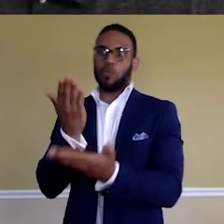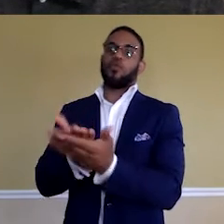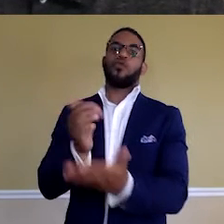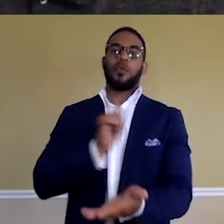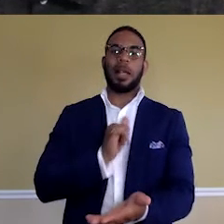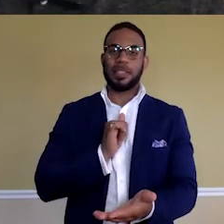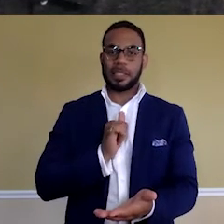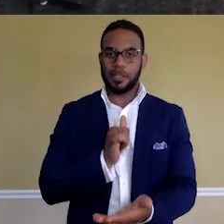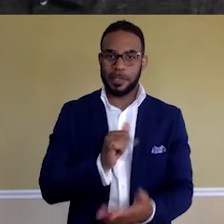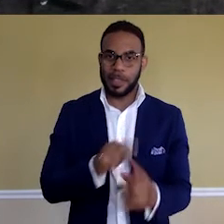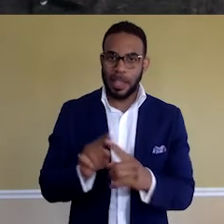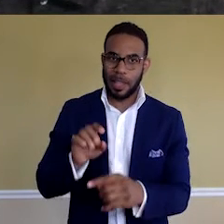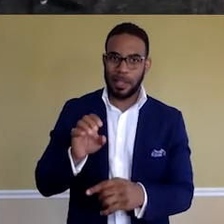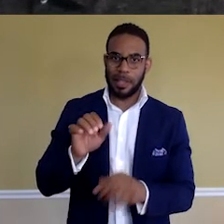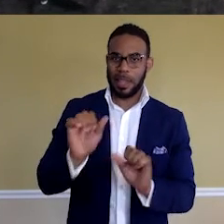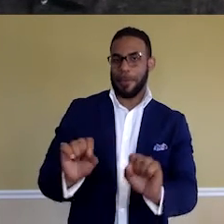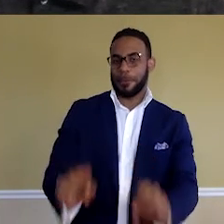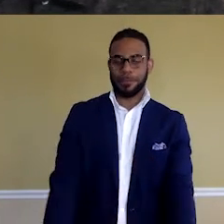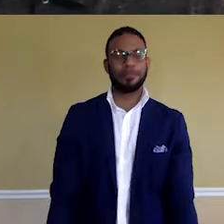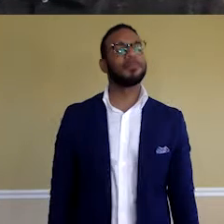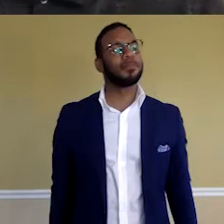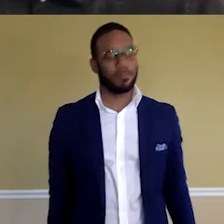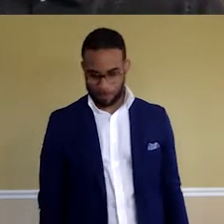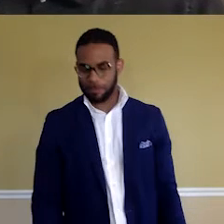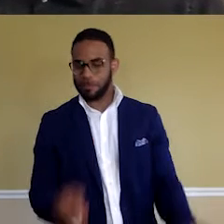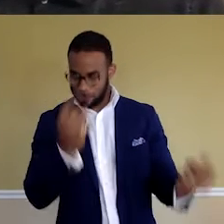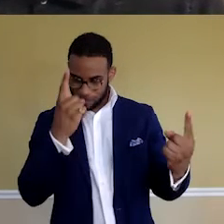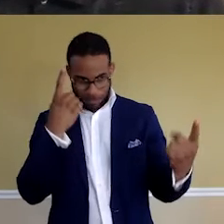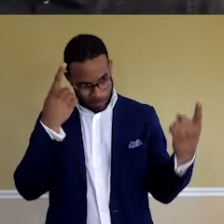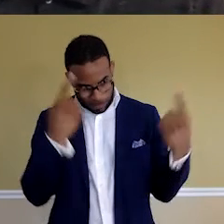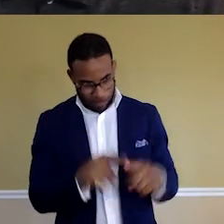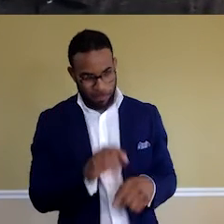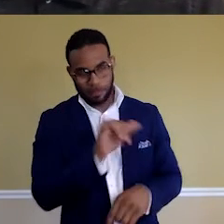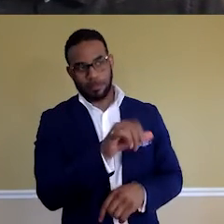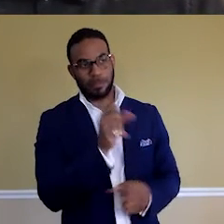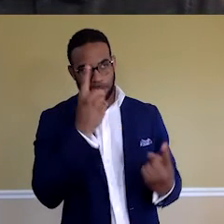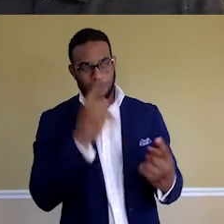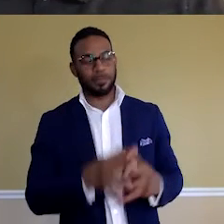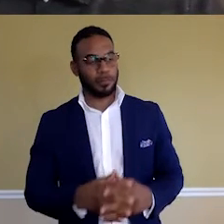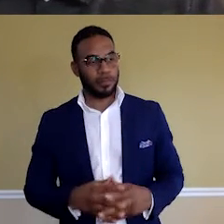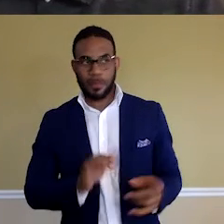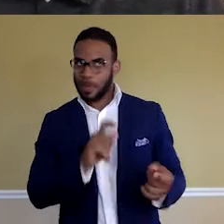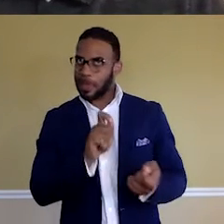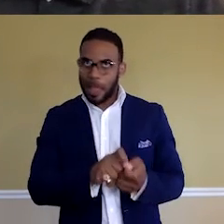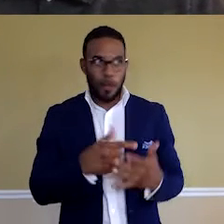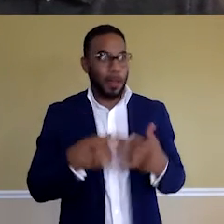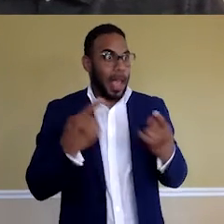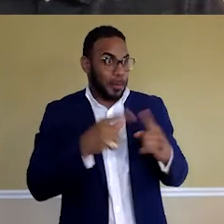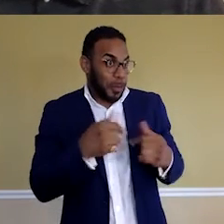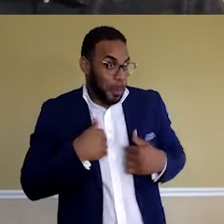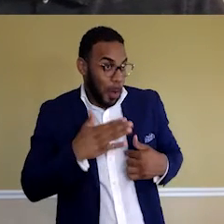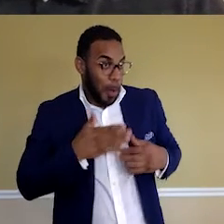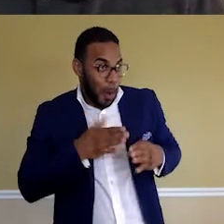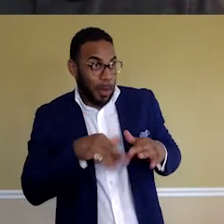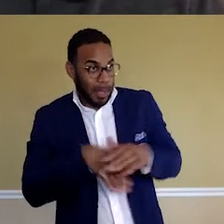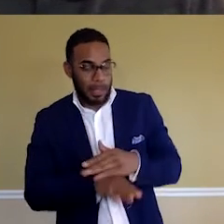as capable. Absolutely. I totally sympathize with that. That's exactly what happened to me on my way in. So